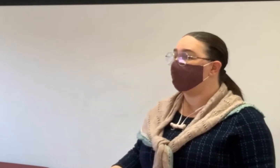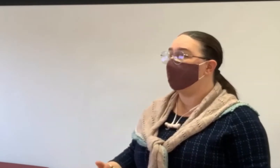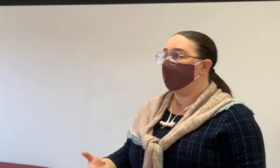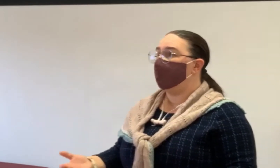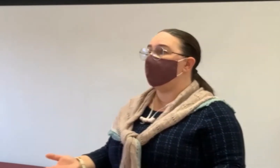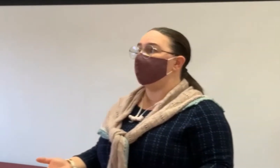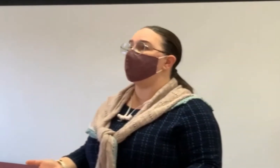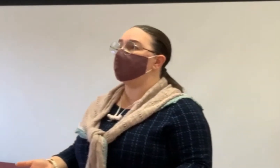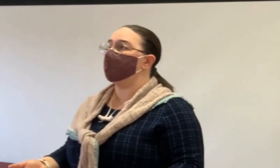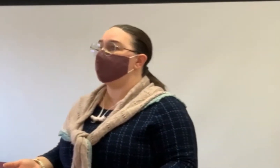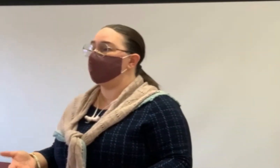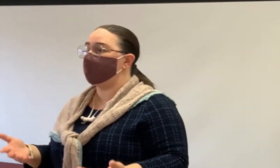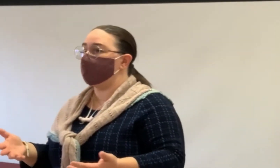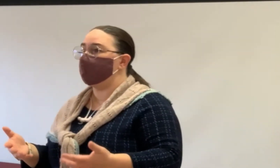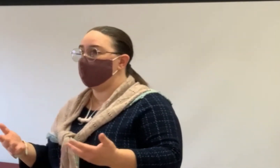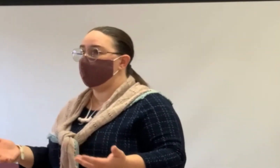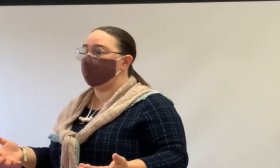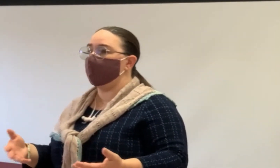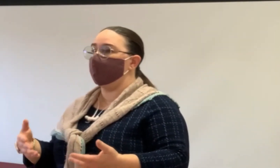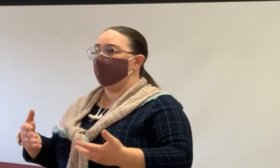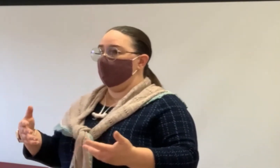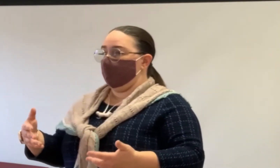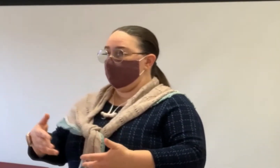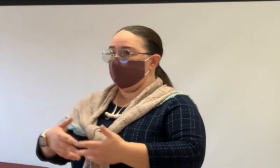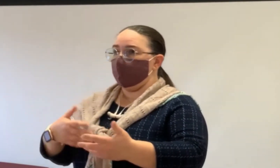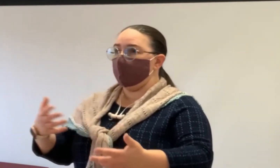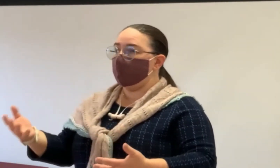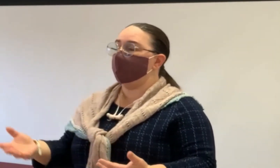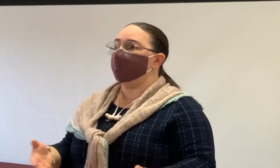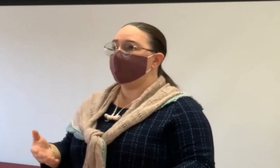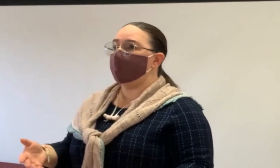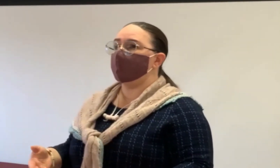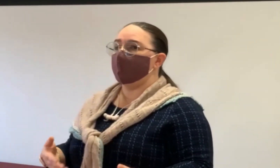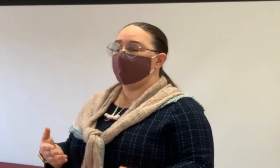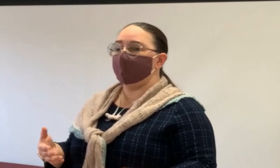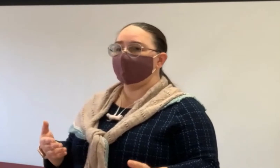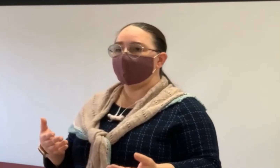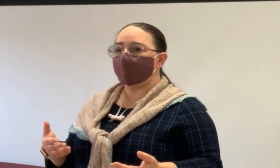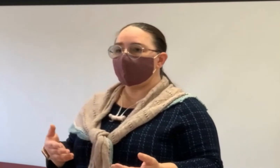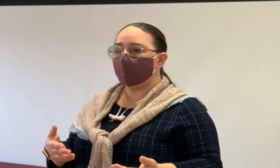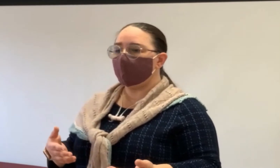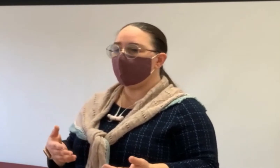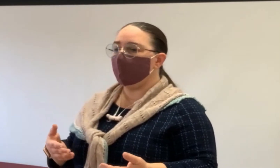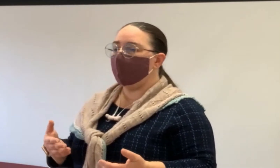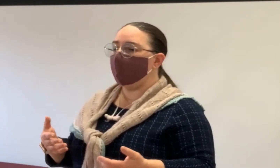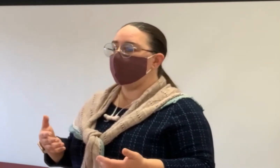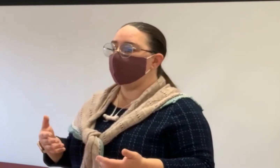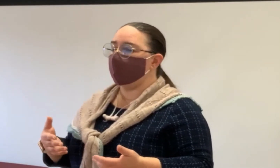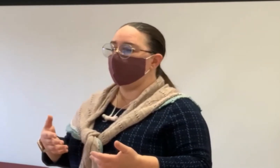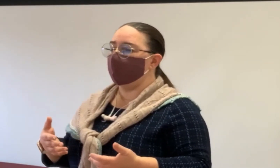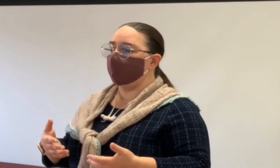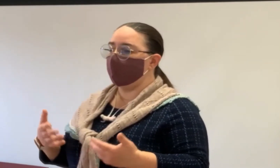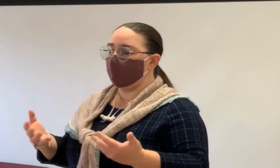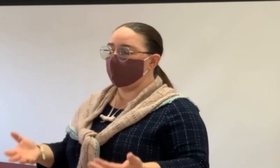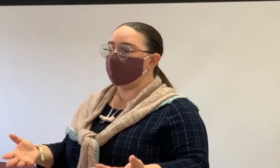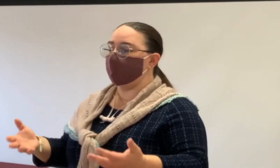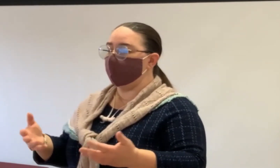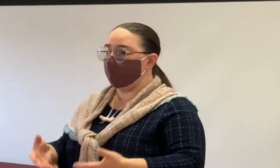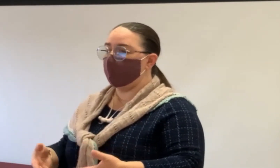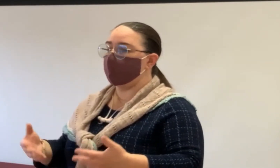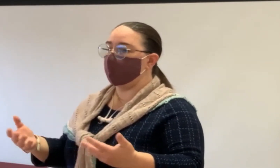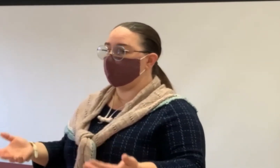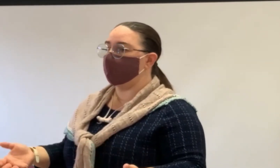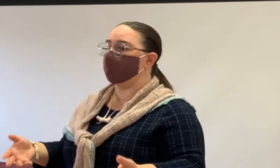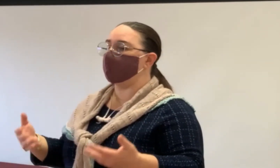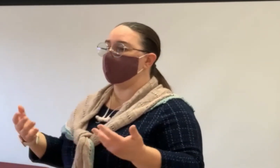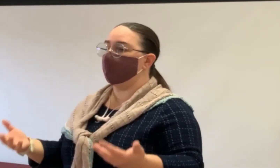property in order to see it and see the different features of it and really understand the